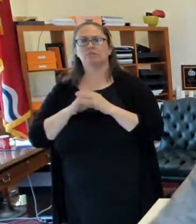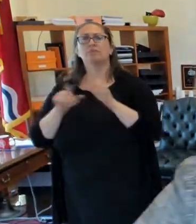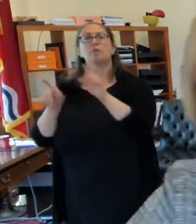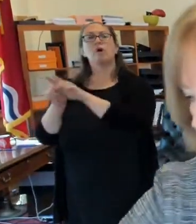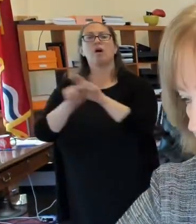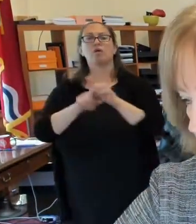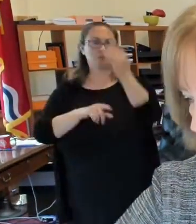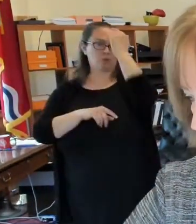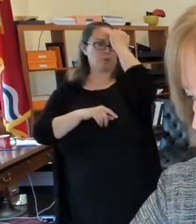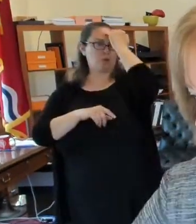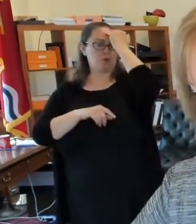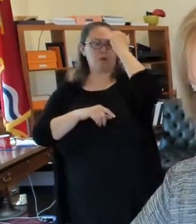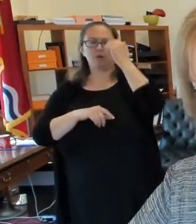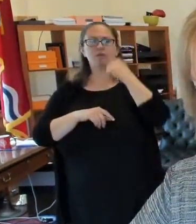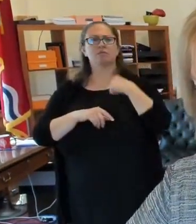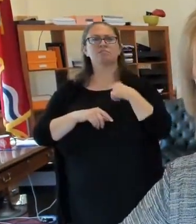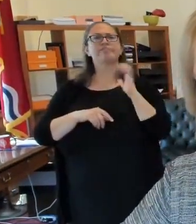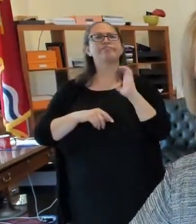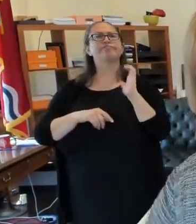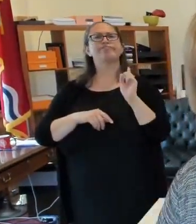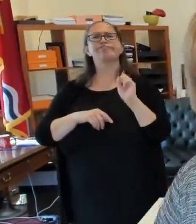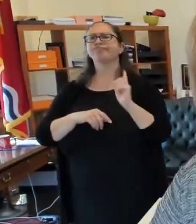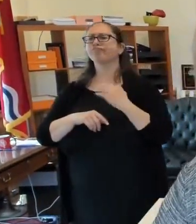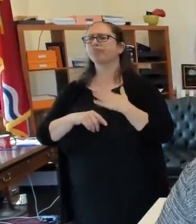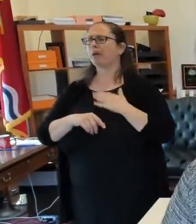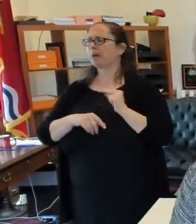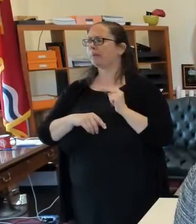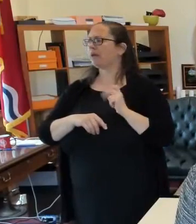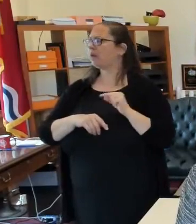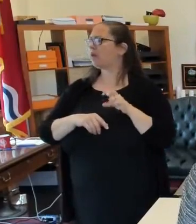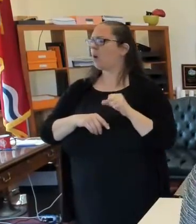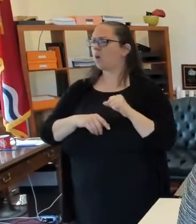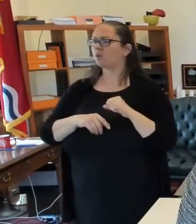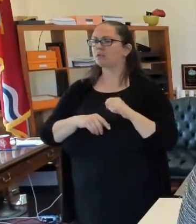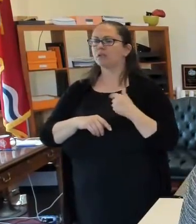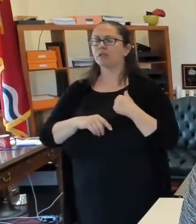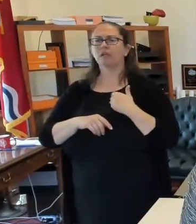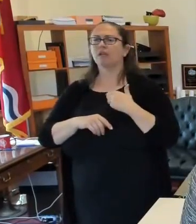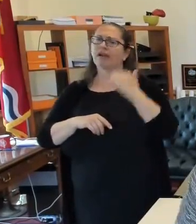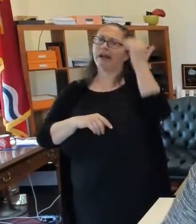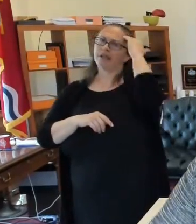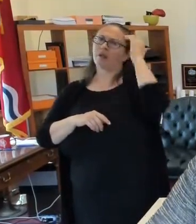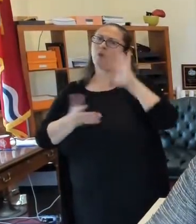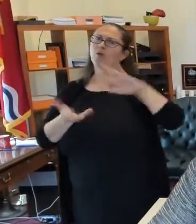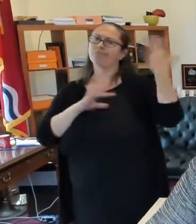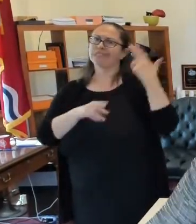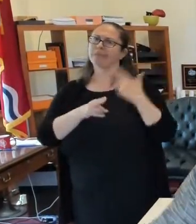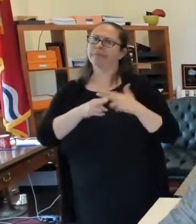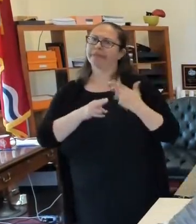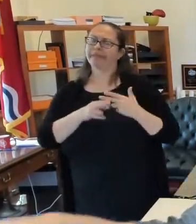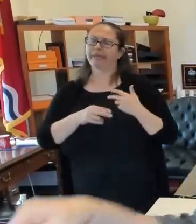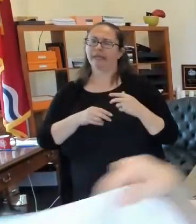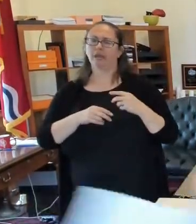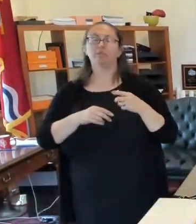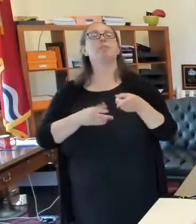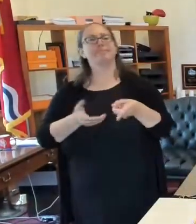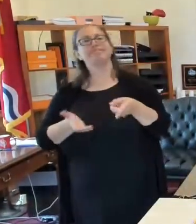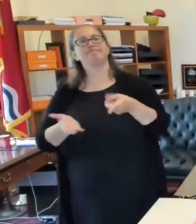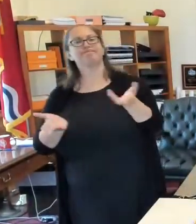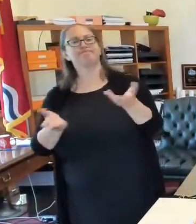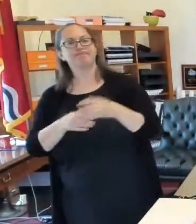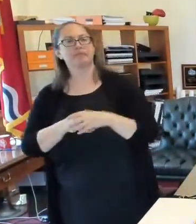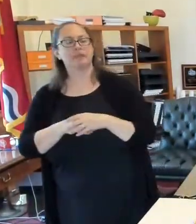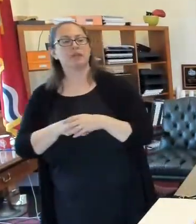for my notes from the other day, because I'll botch the name of this, maybe. Here it is. So